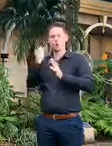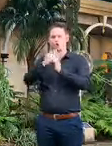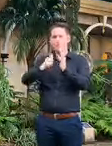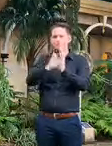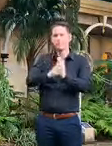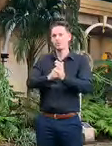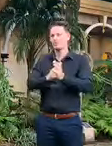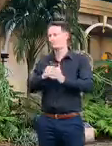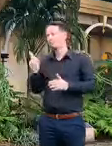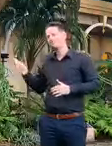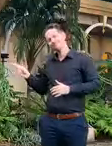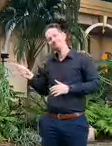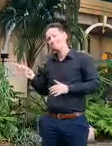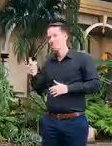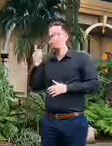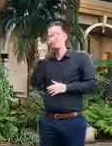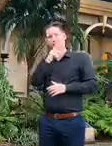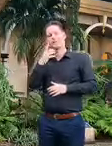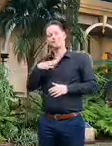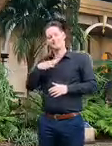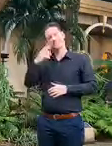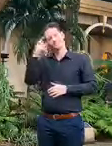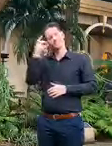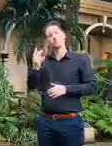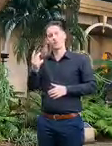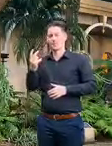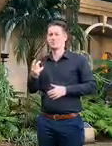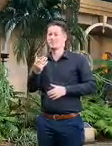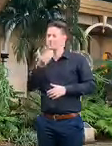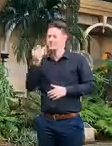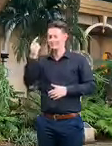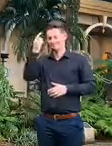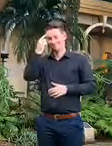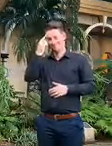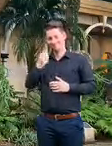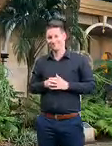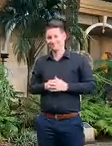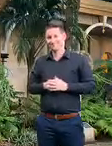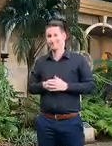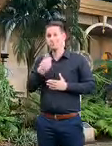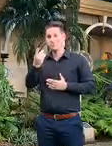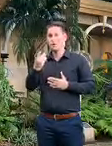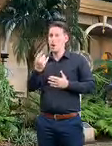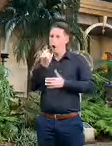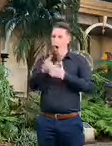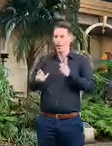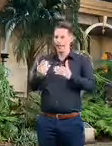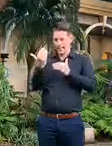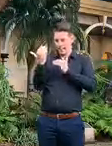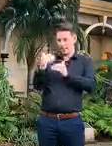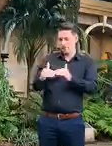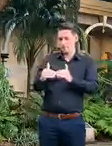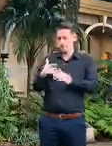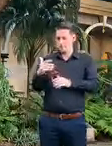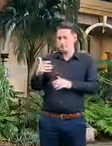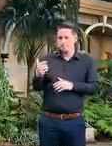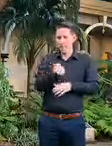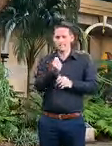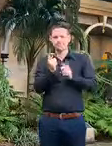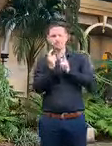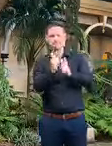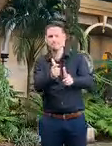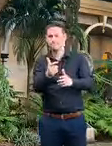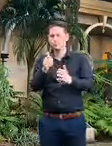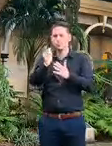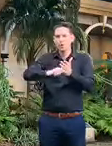i think people need to be sensible everyone just needs to be sensible so go and do what you need to do so if you know need to go